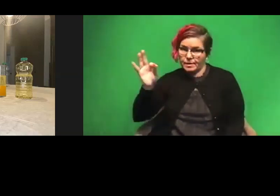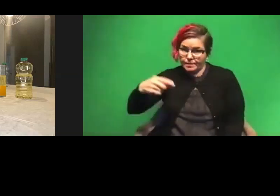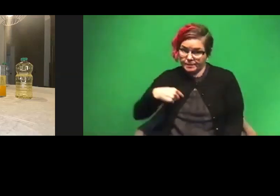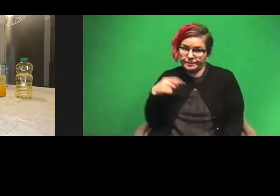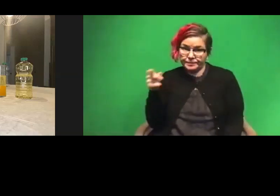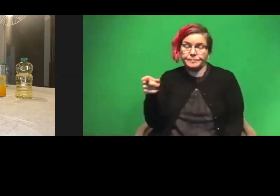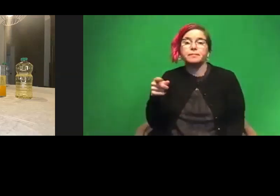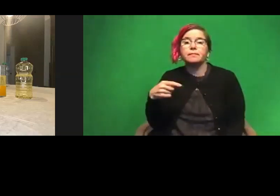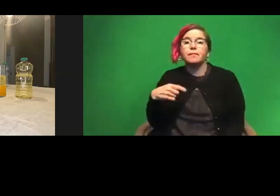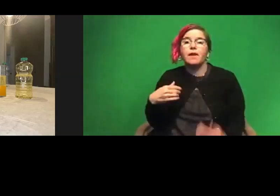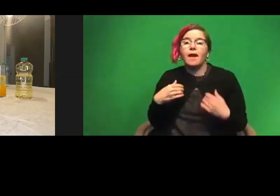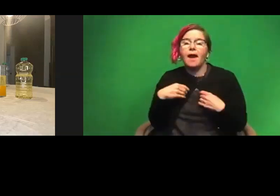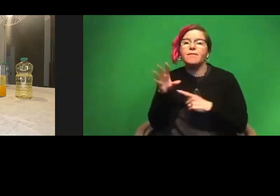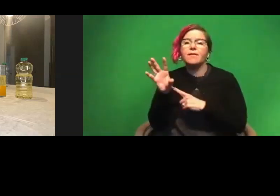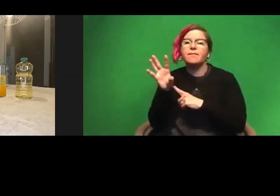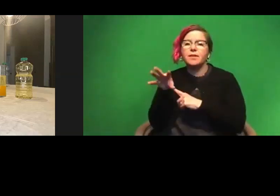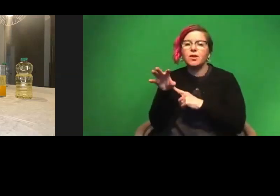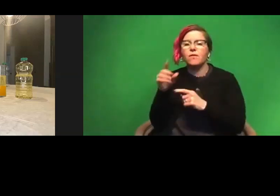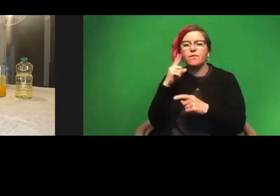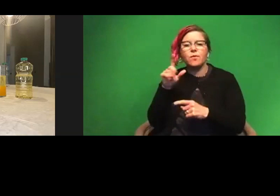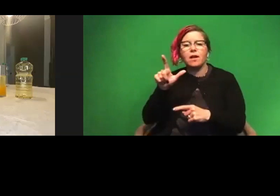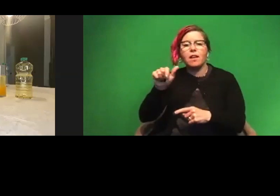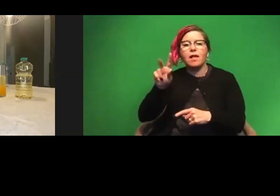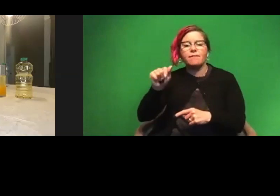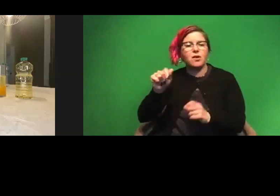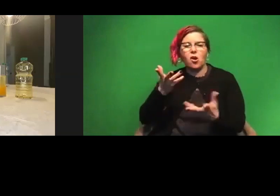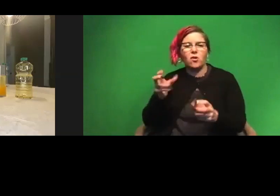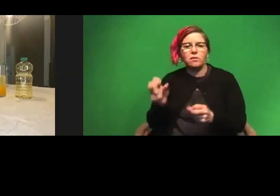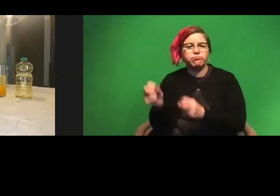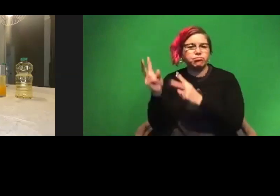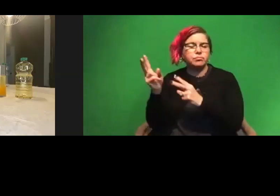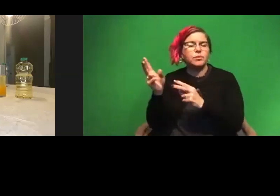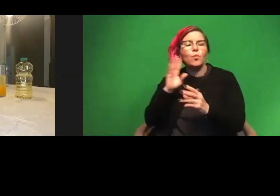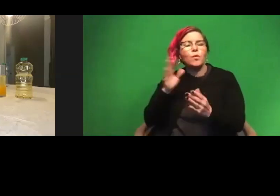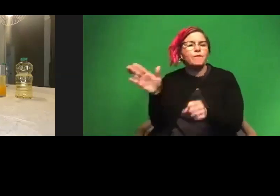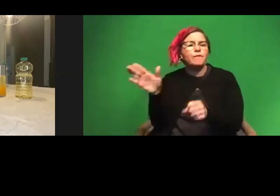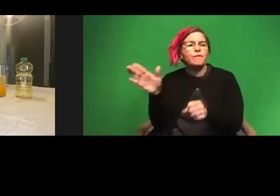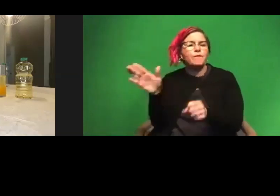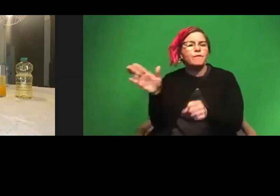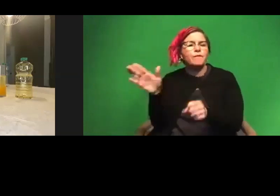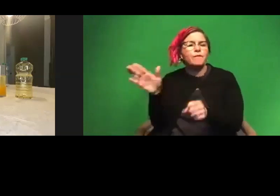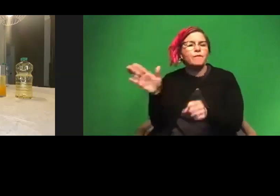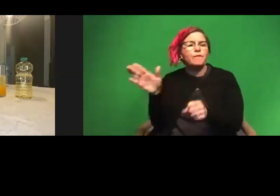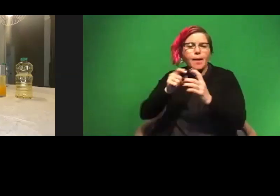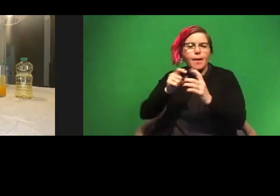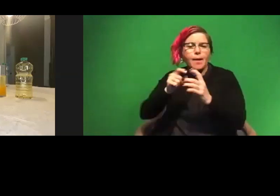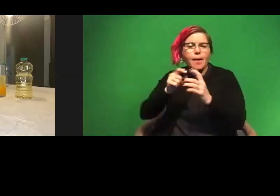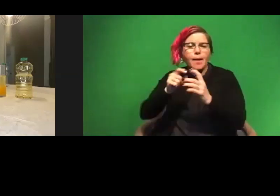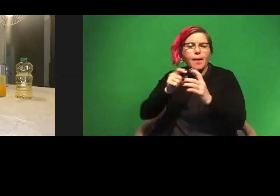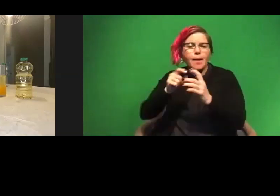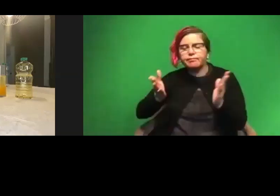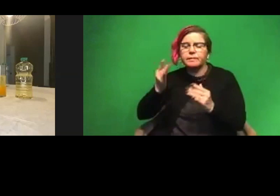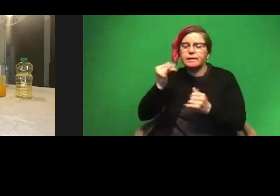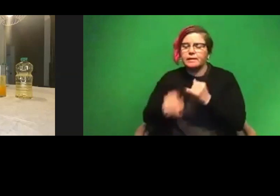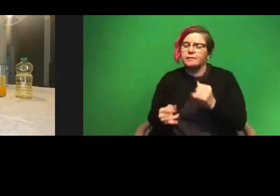the video for the lava lamps already up there. That'll give you the full instructions on how to do it from beginning to end. But as far as